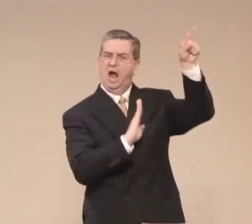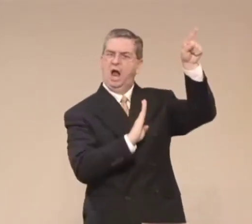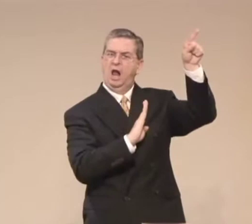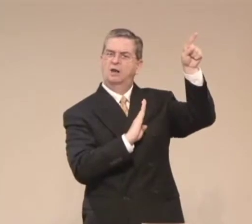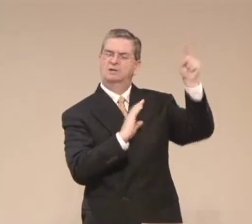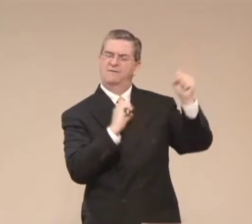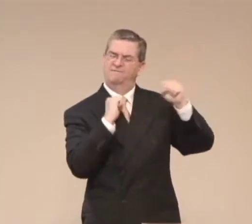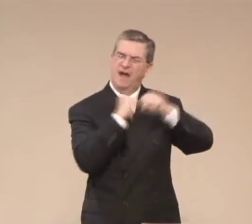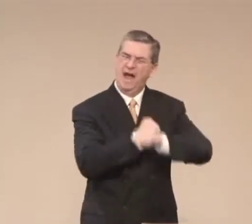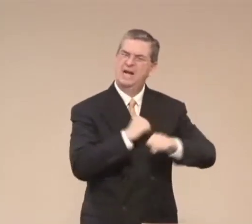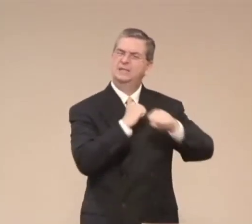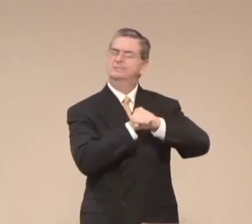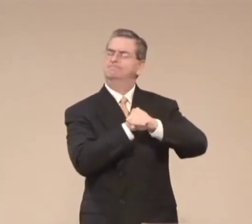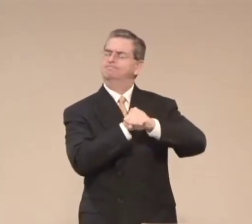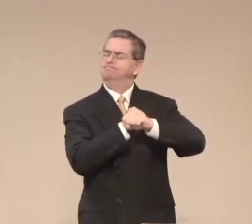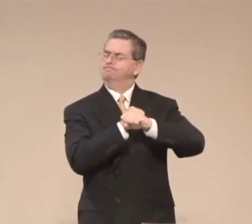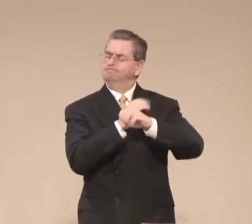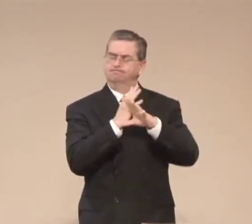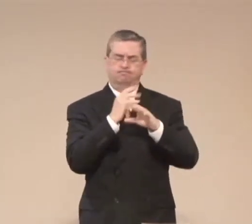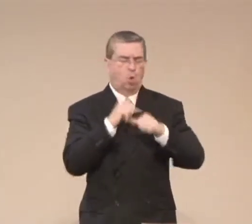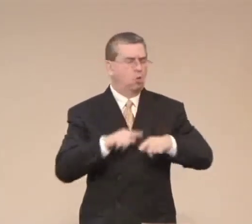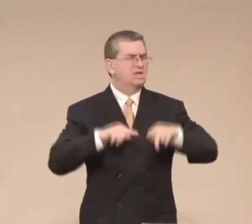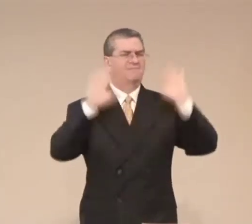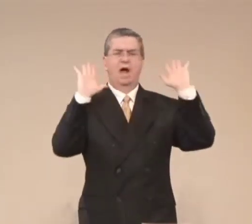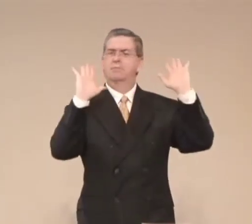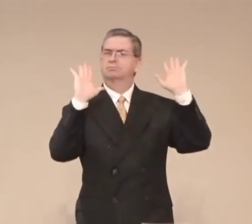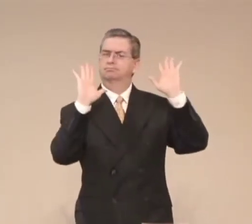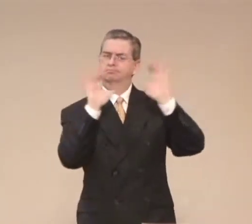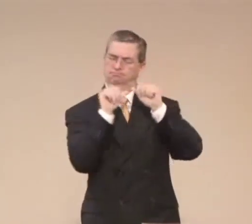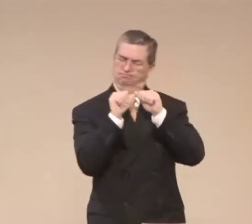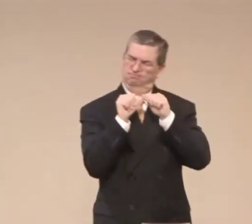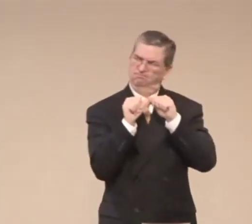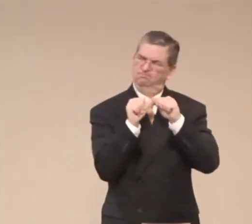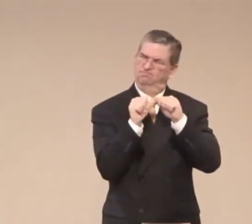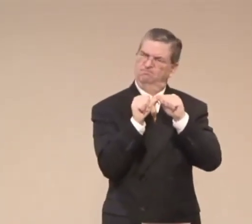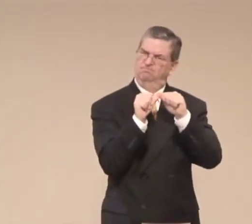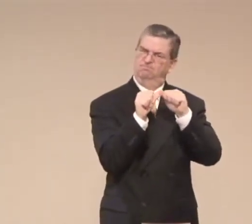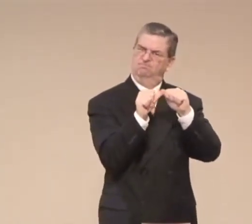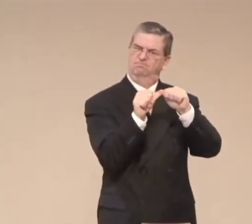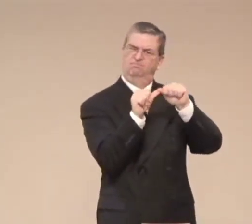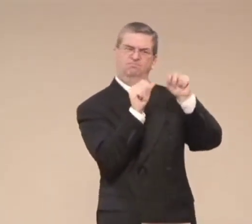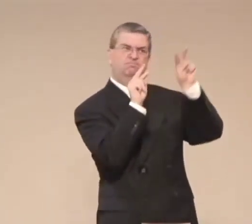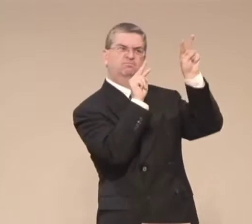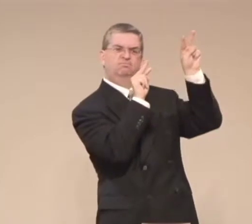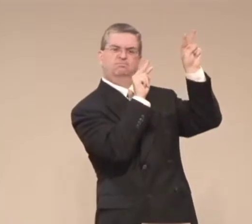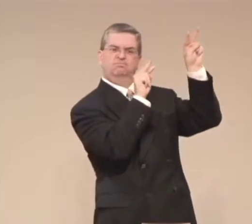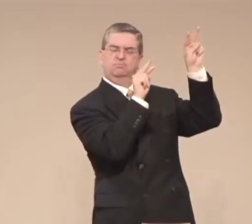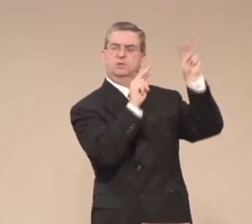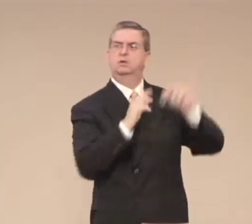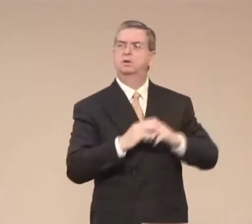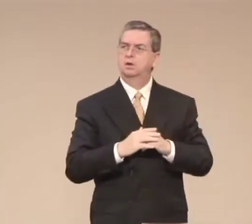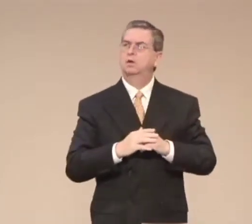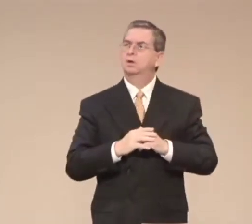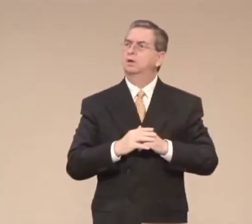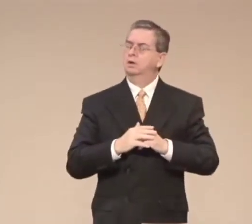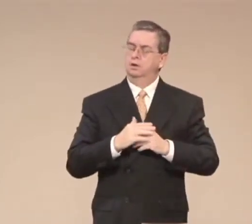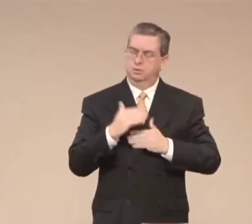But he stood firmly, trusting and depending on the Lord. He did not give up. He kept his